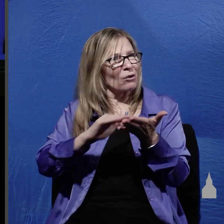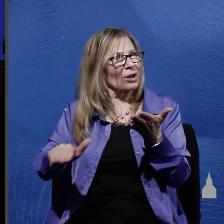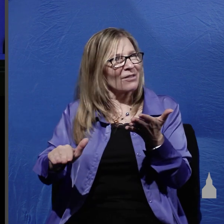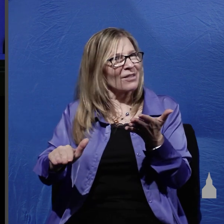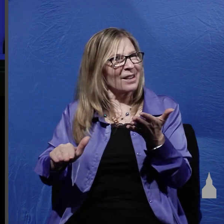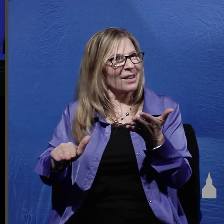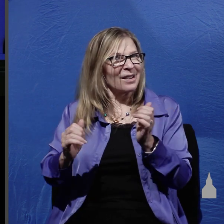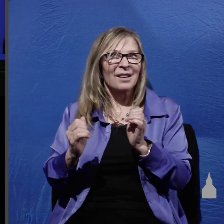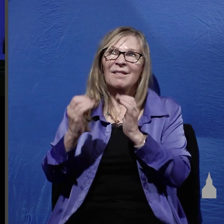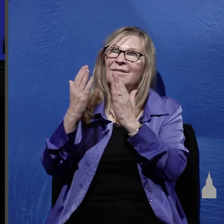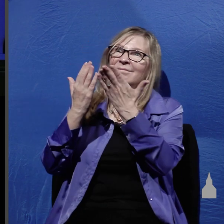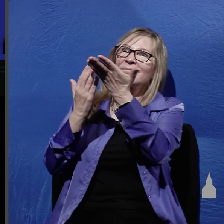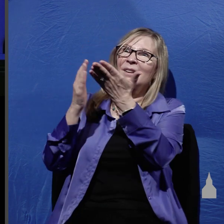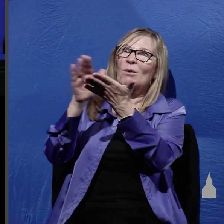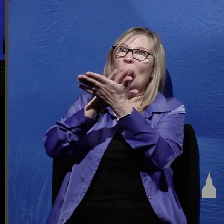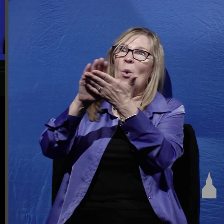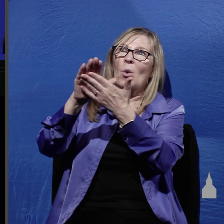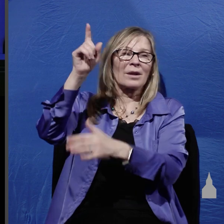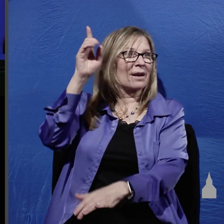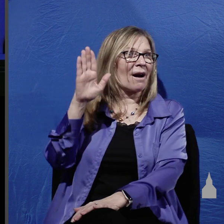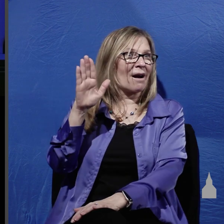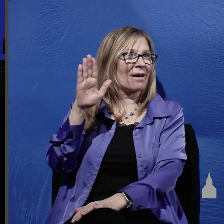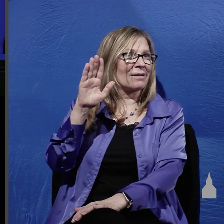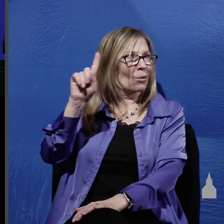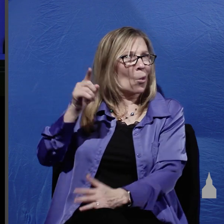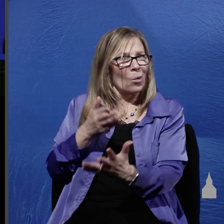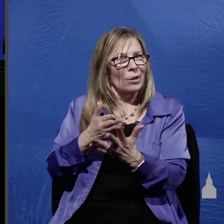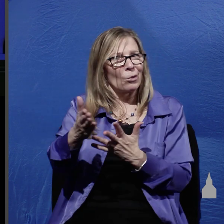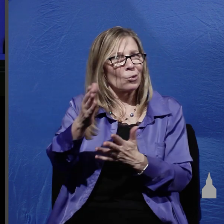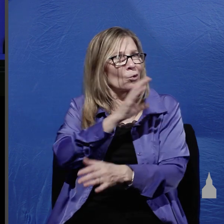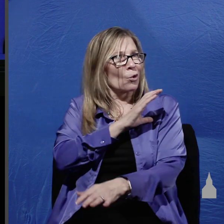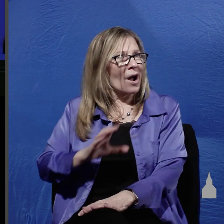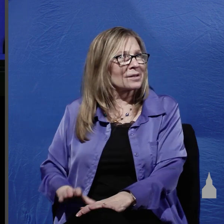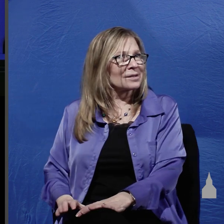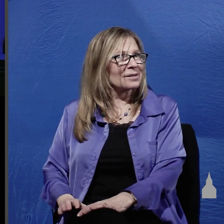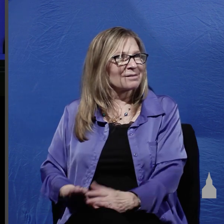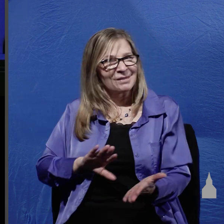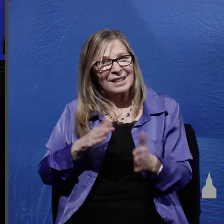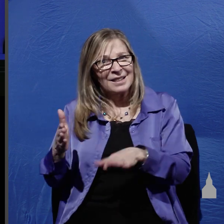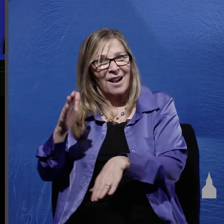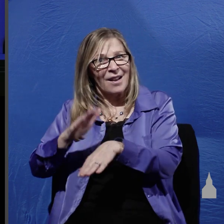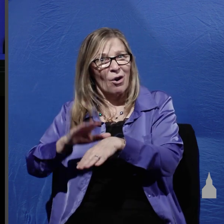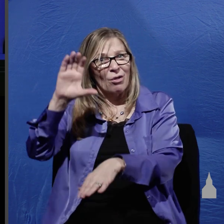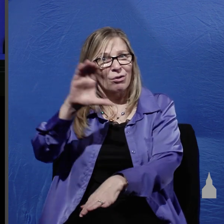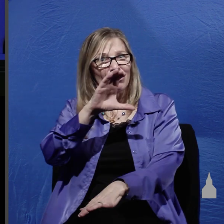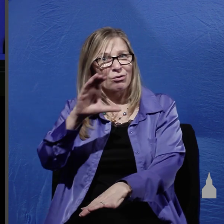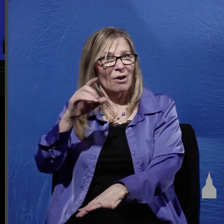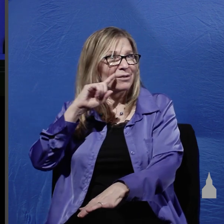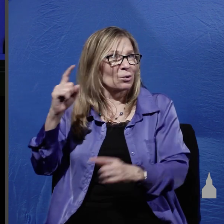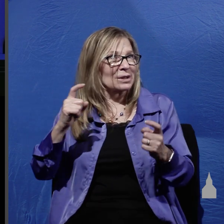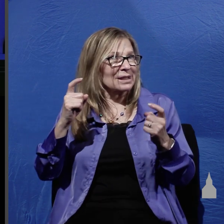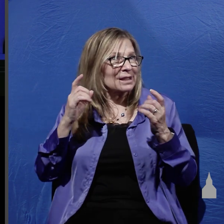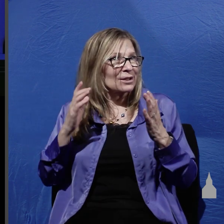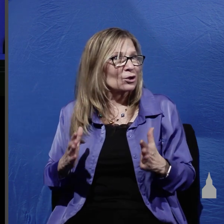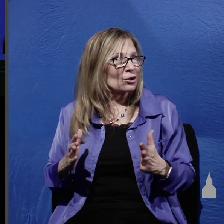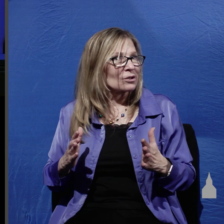a holy God it is only through Christ Christ died on the cross for sinners he paid